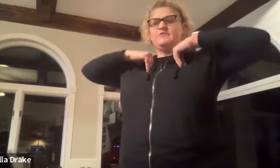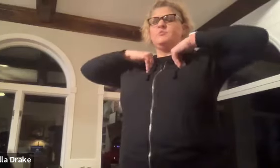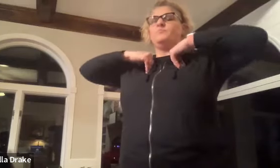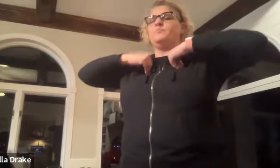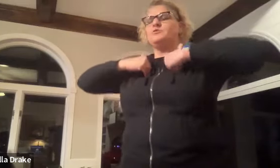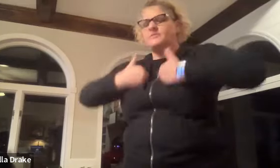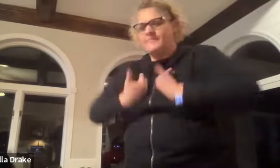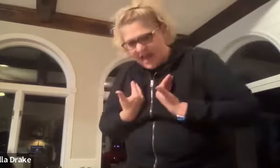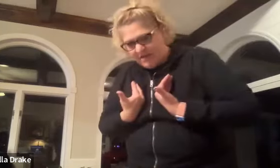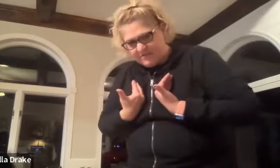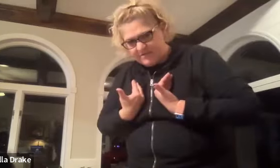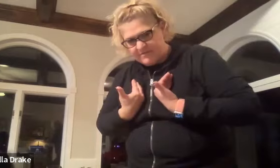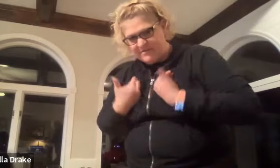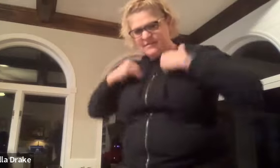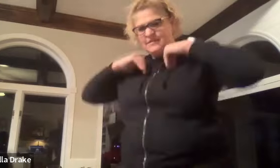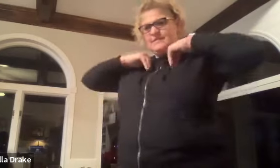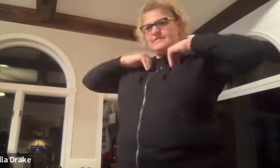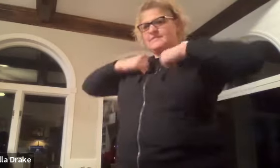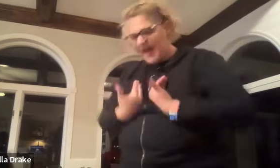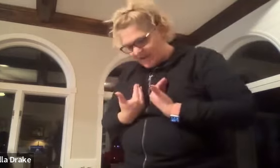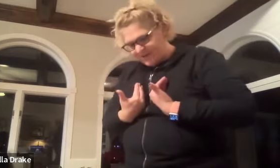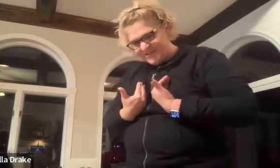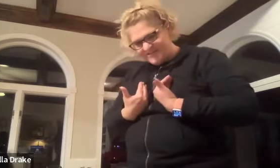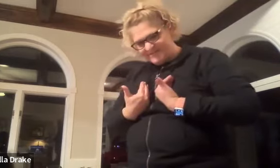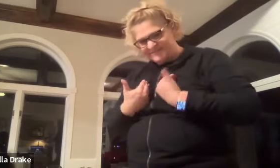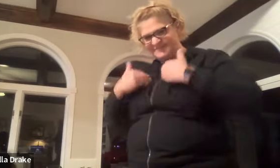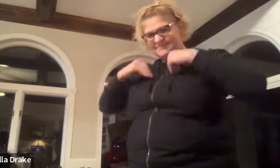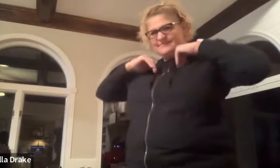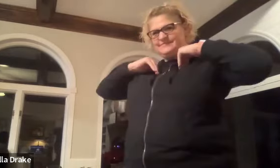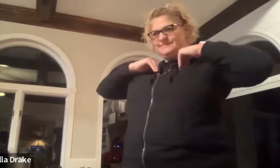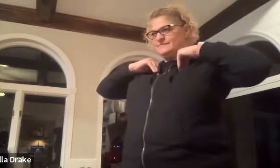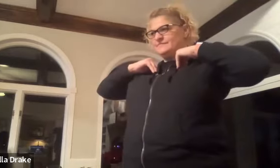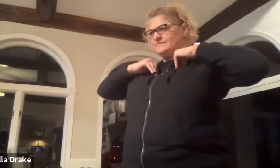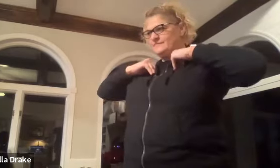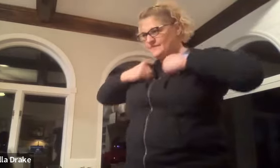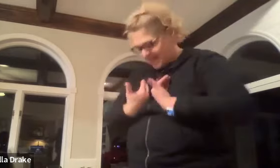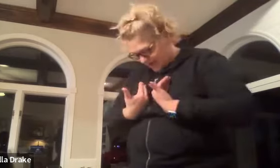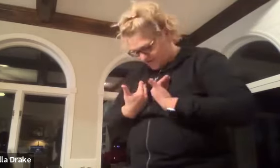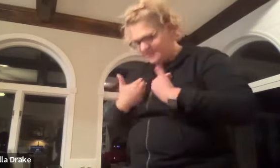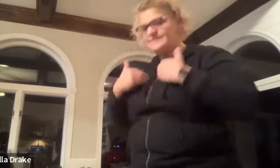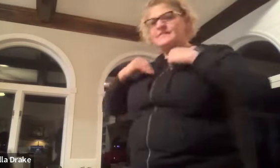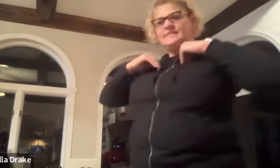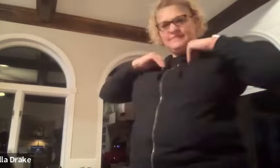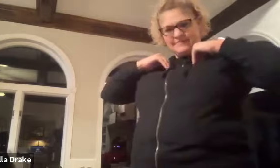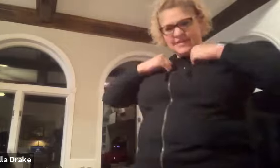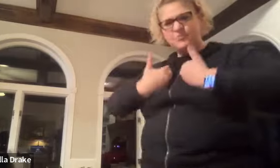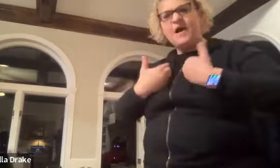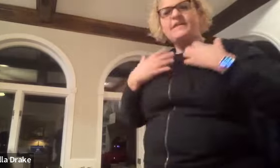want you to push them down tired tired tired and your body